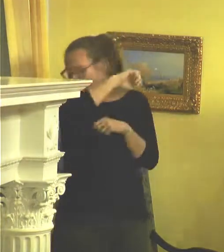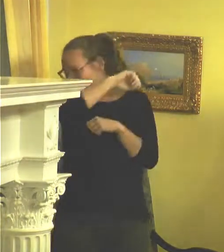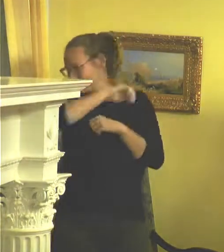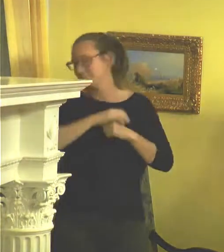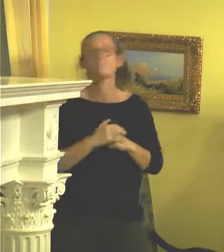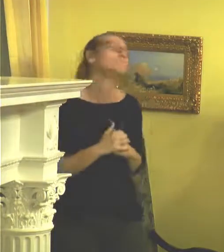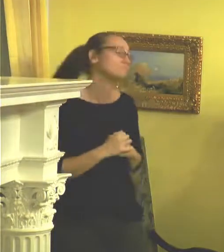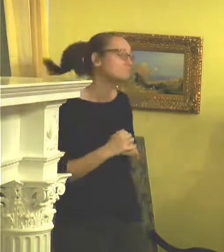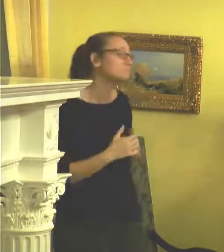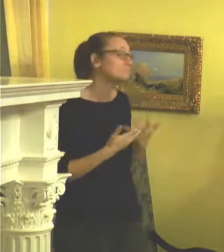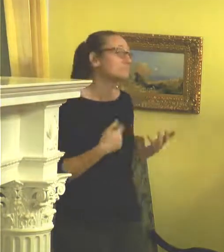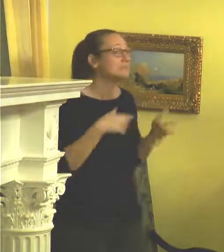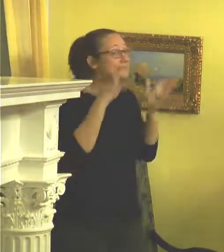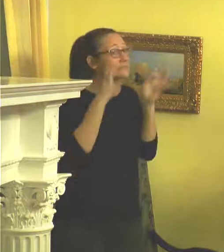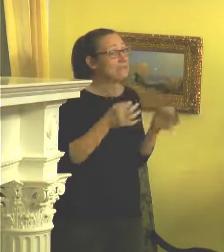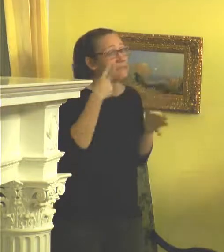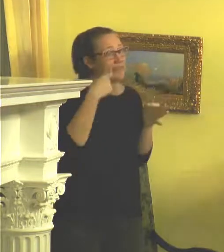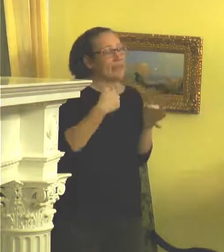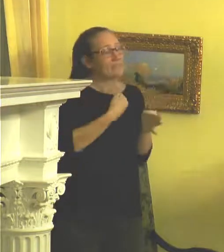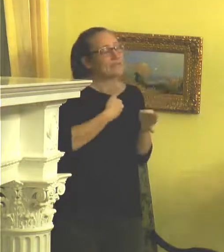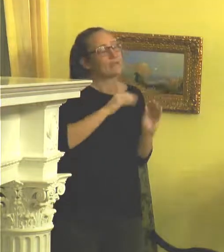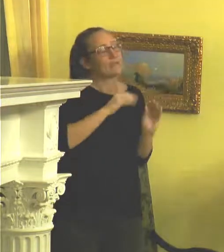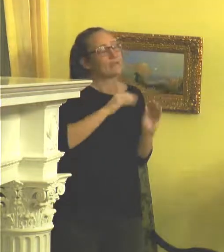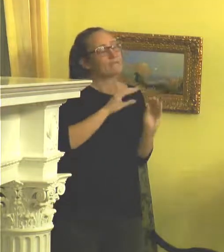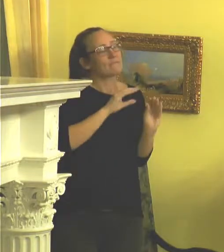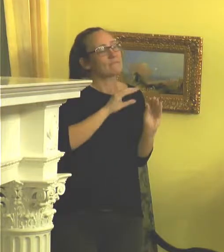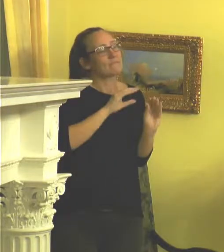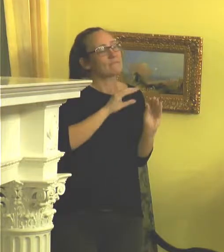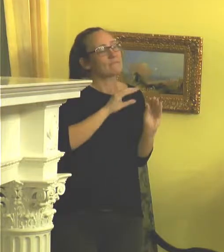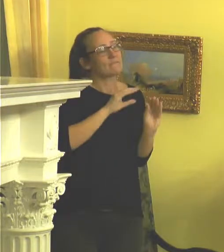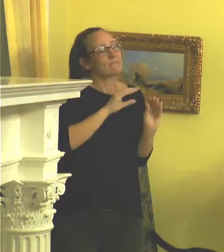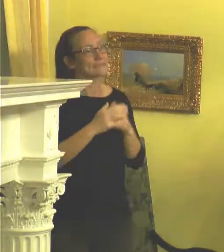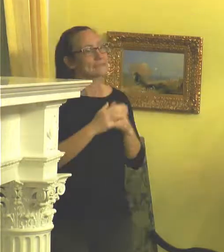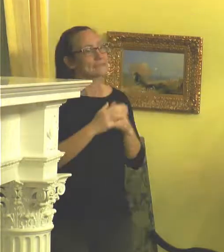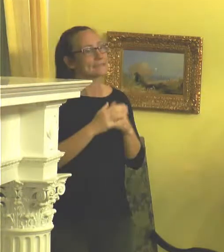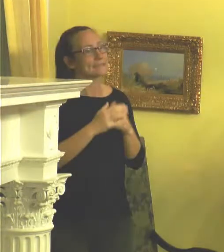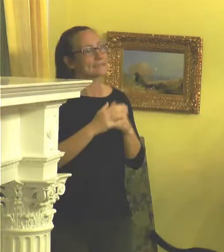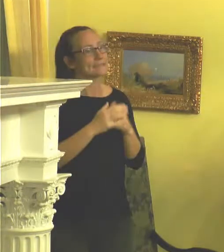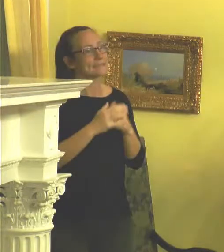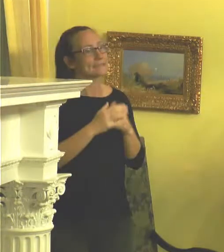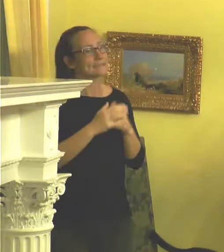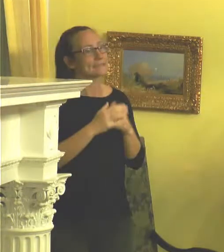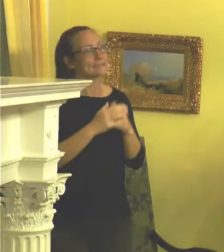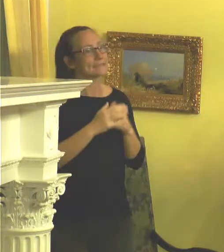But I definitely think I am an installation artist who paints sometimes.